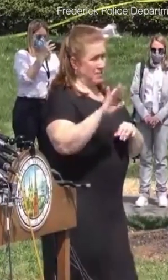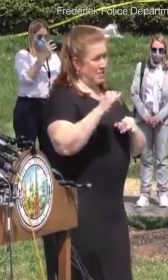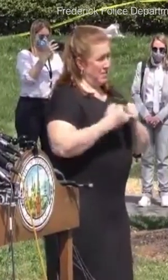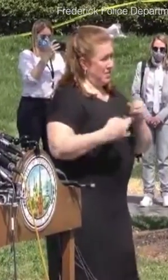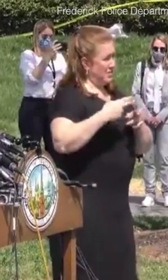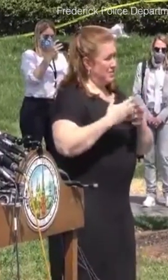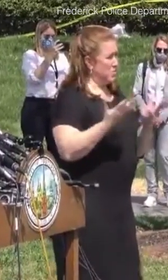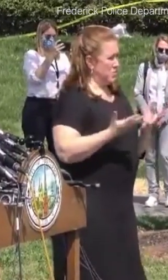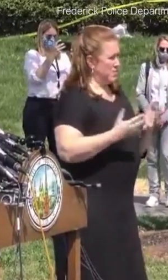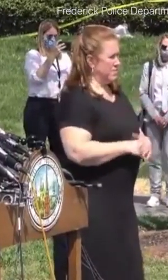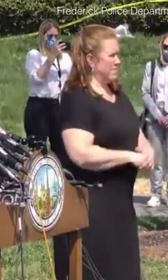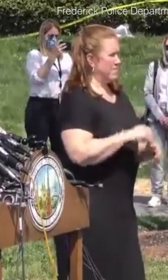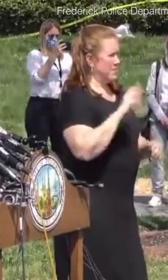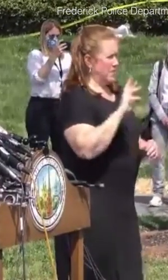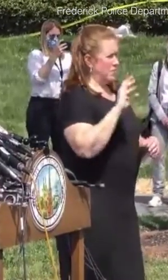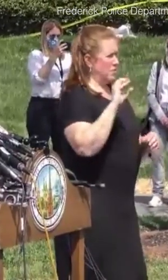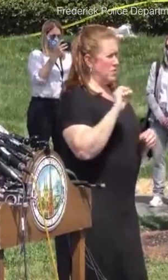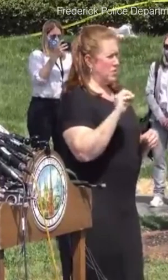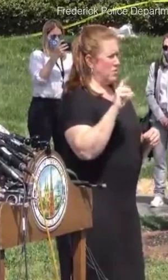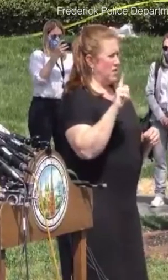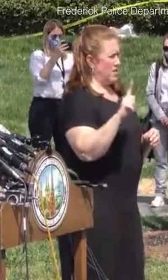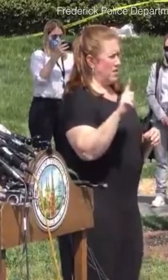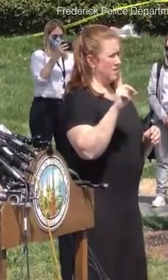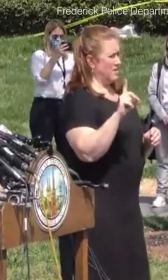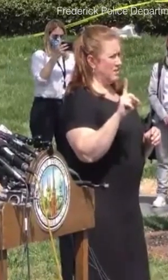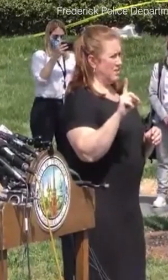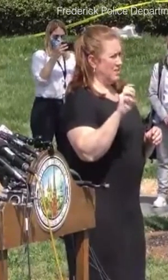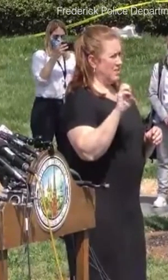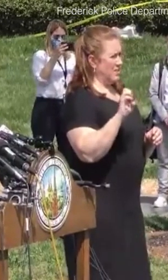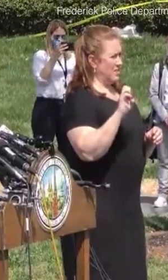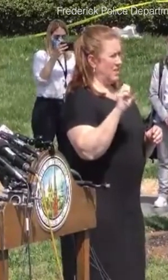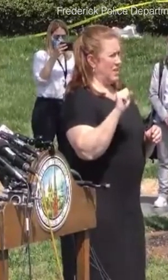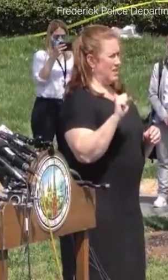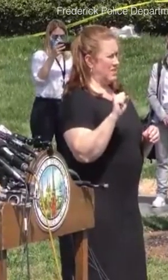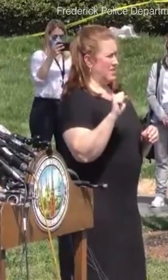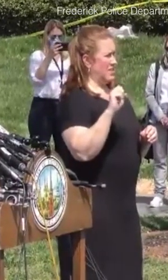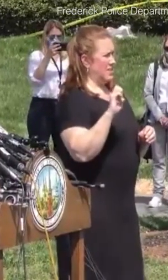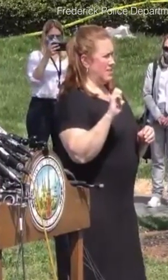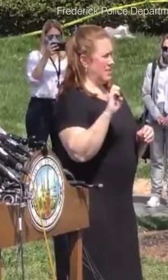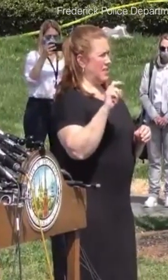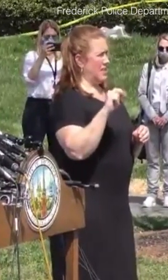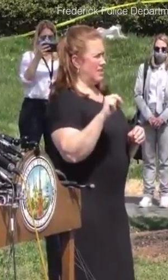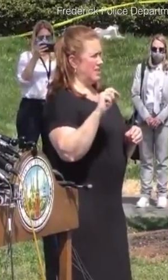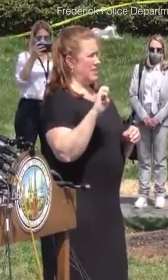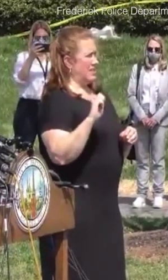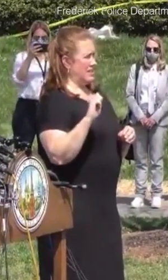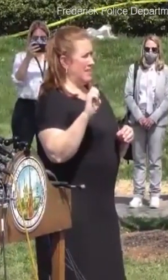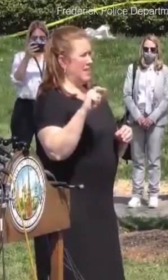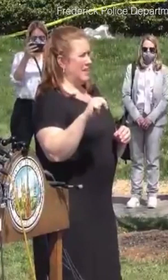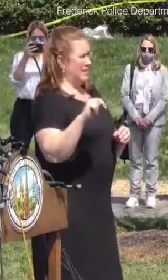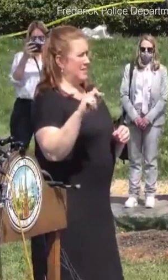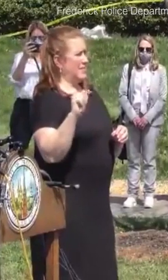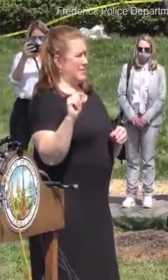W O L D E S E N B E T We can